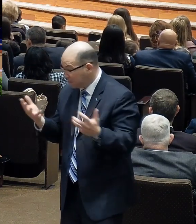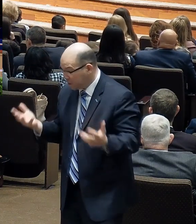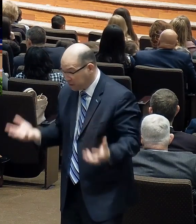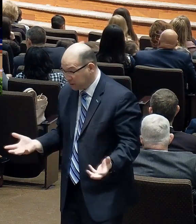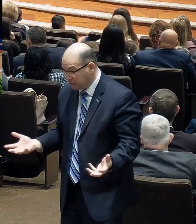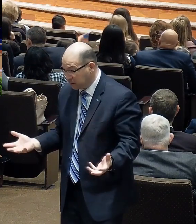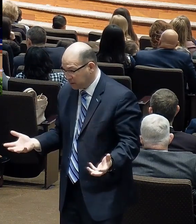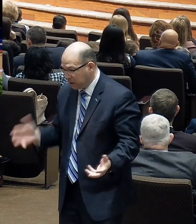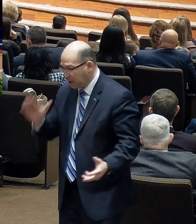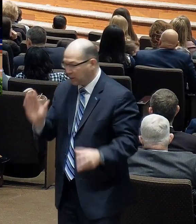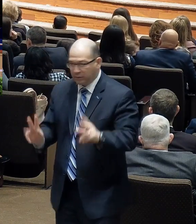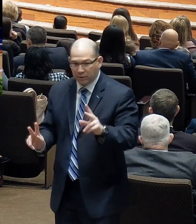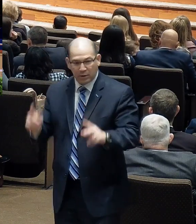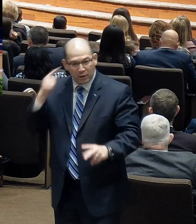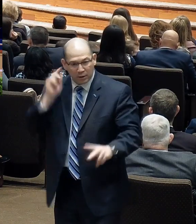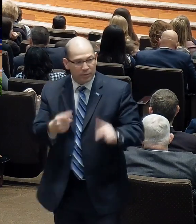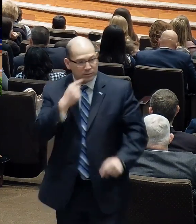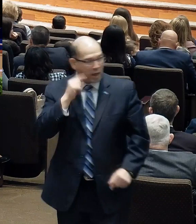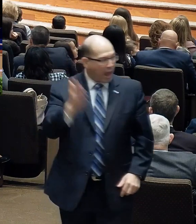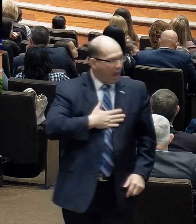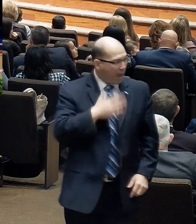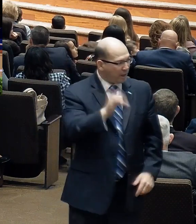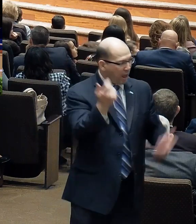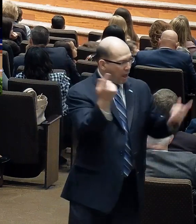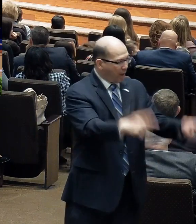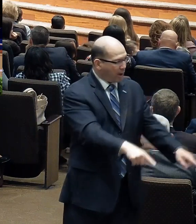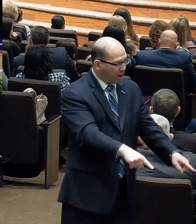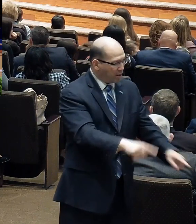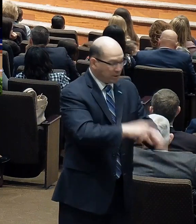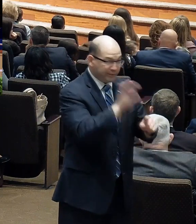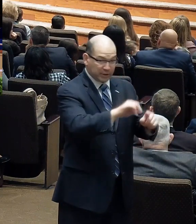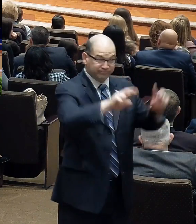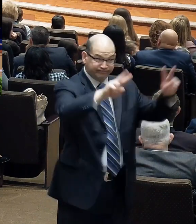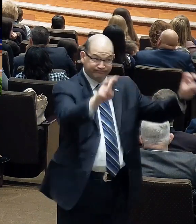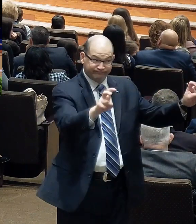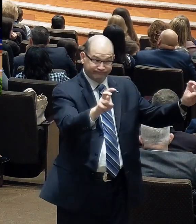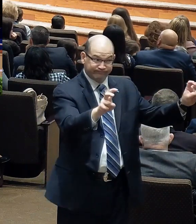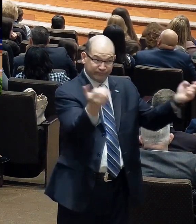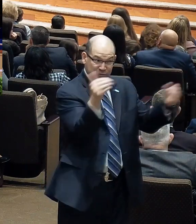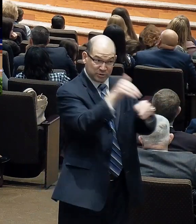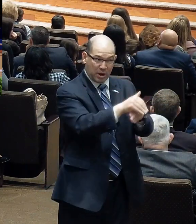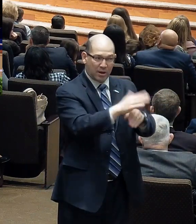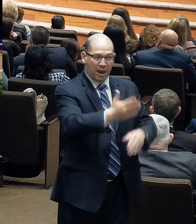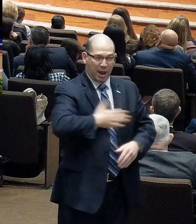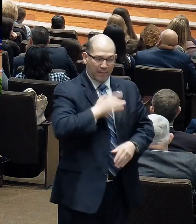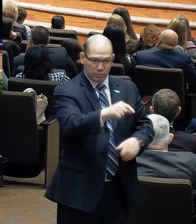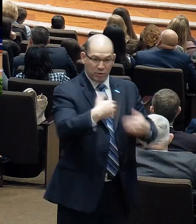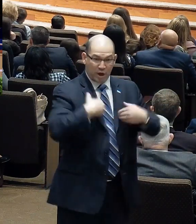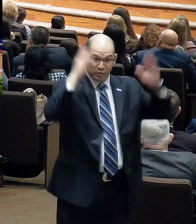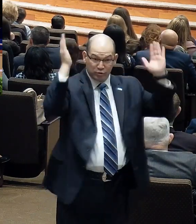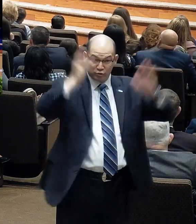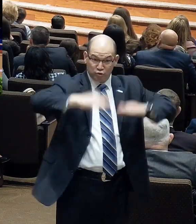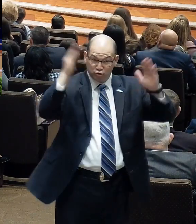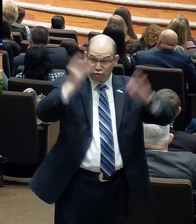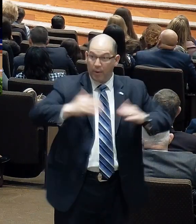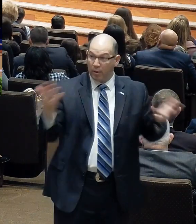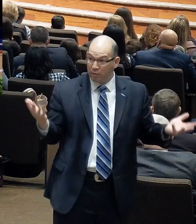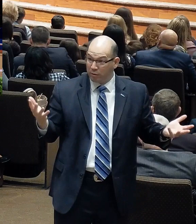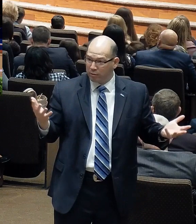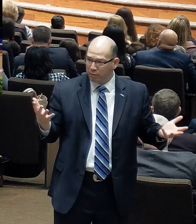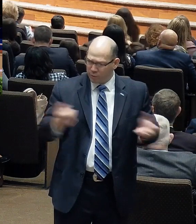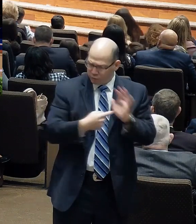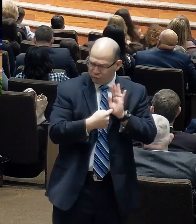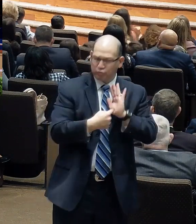that happened to you. But that is the title of the message tonight. I'm glad you're having a trial. And I want to show you from this passage, and